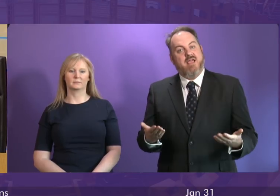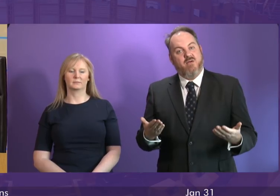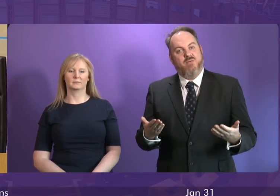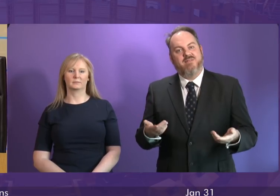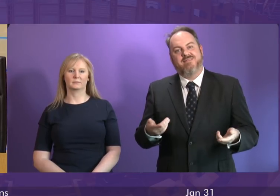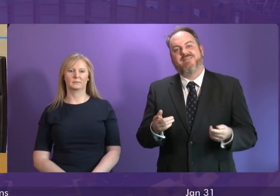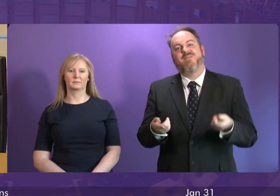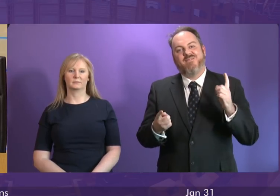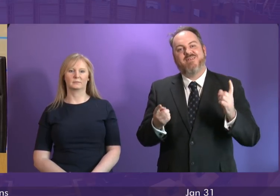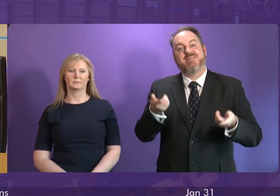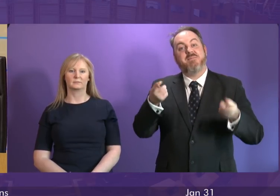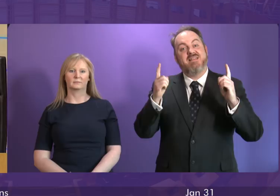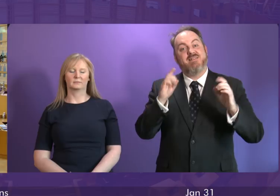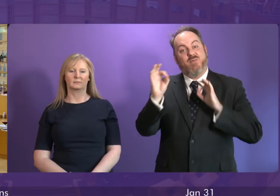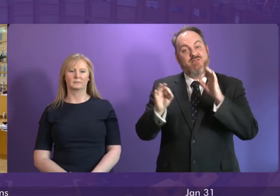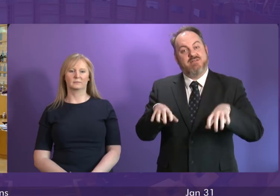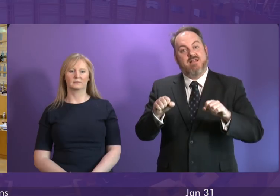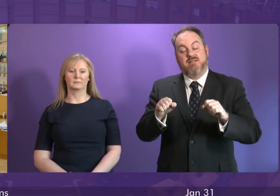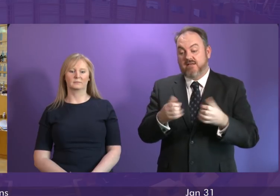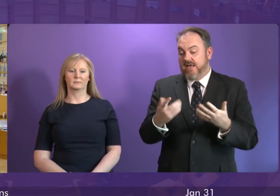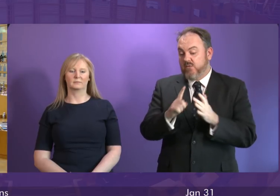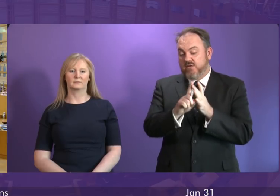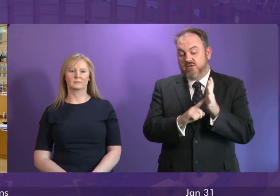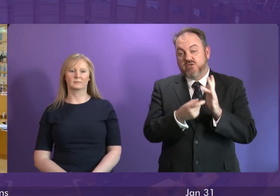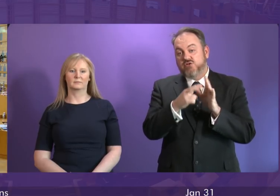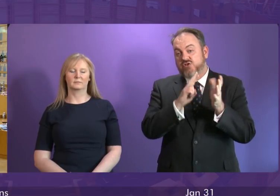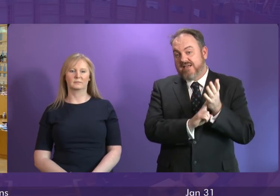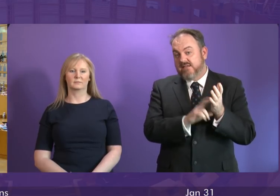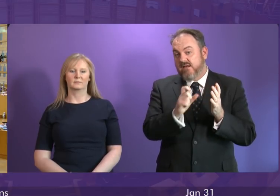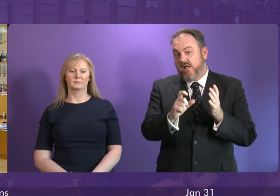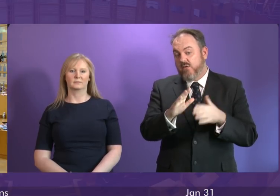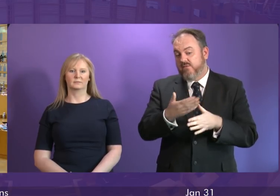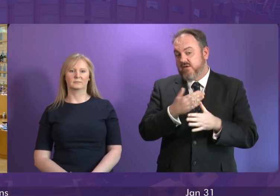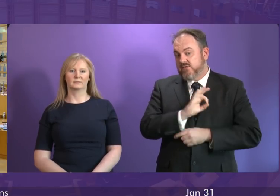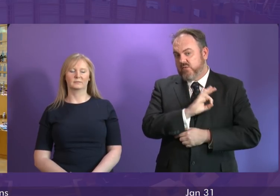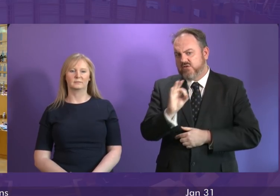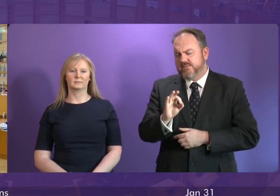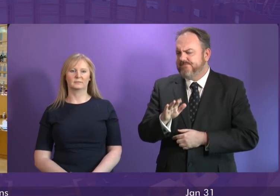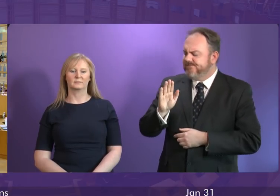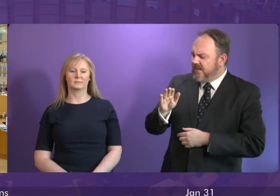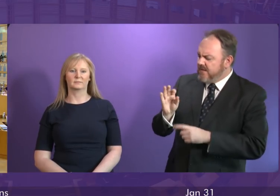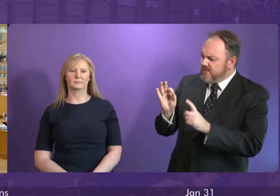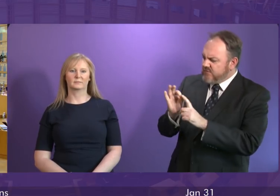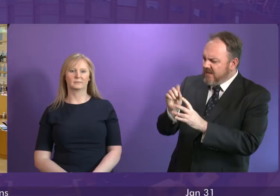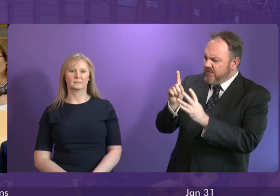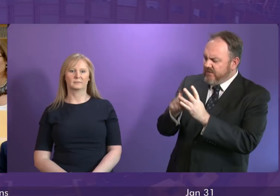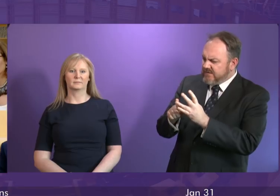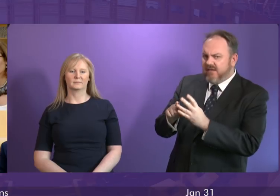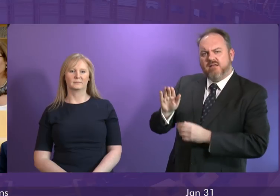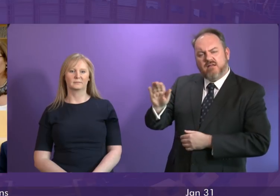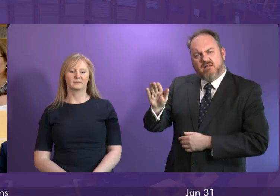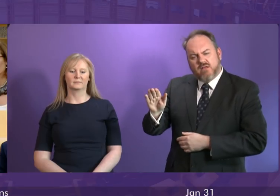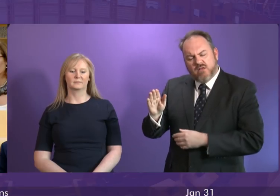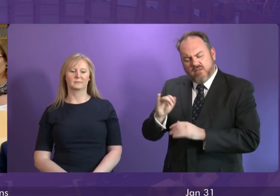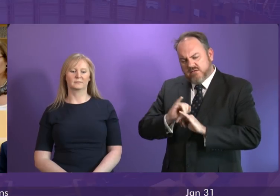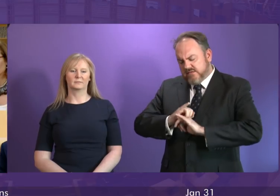questions, and we begin with question number one from Jackson Carbo. Thank you. Presiding Officer, the desperate further news from Glasgow's Princess